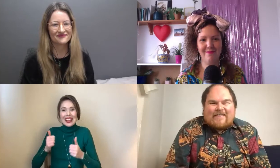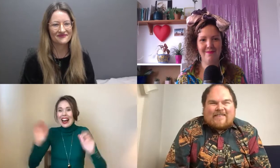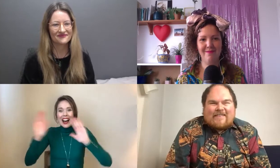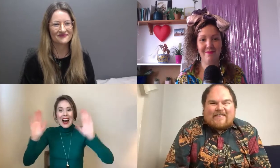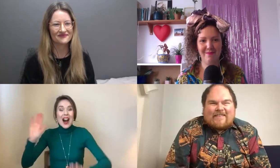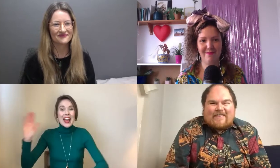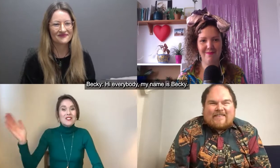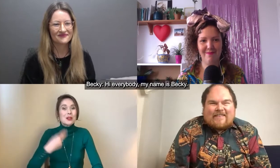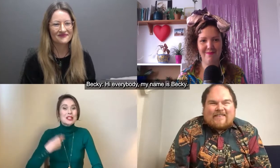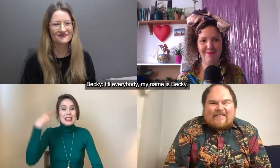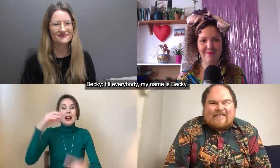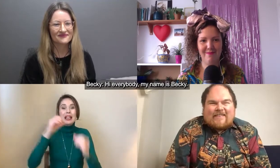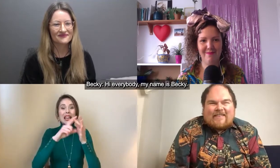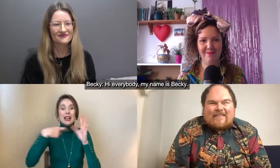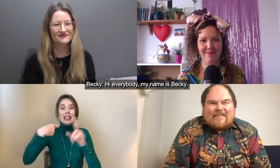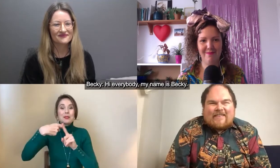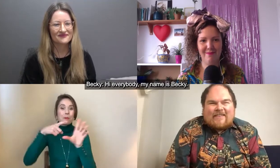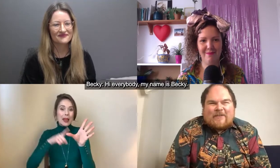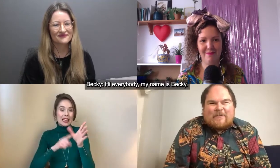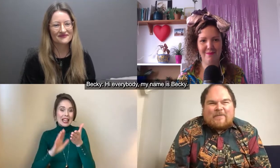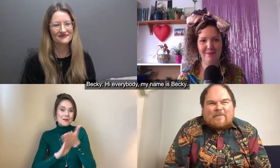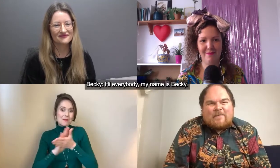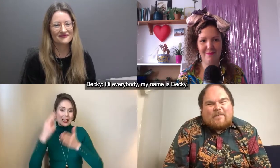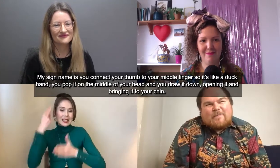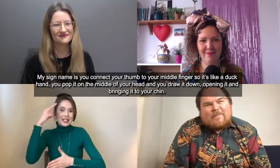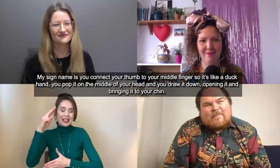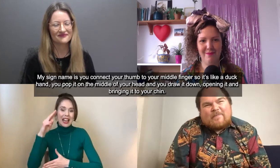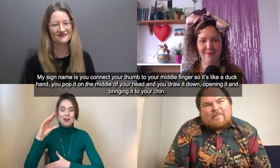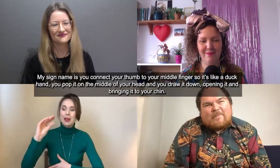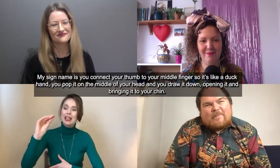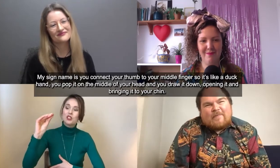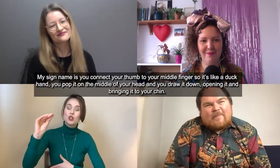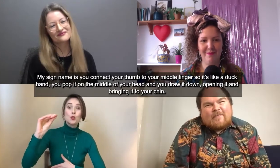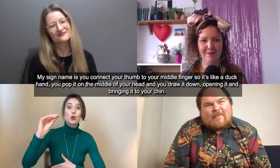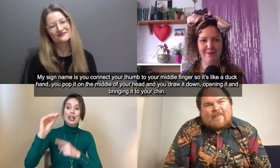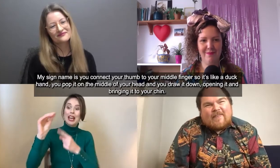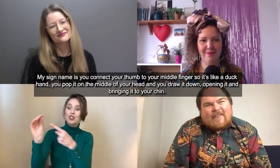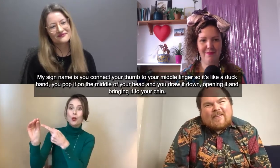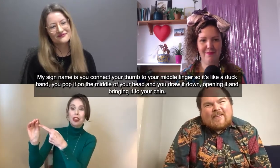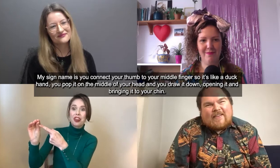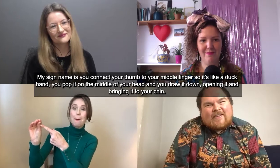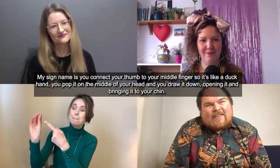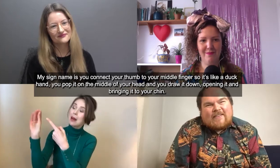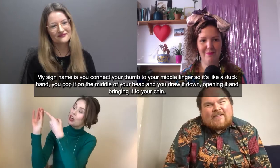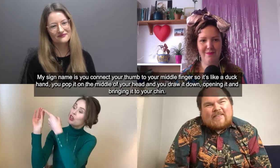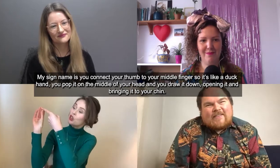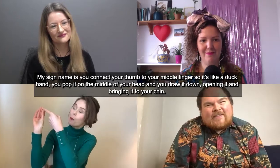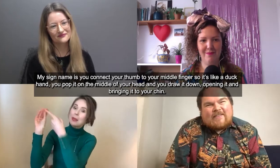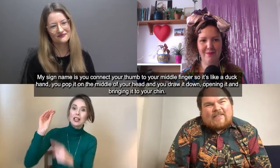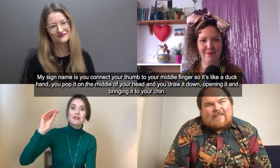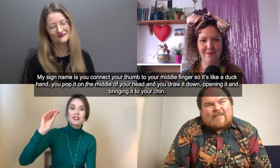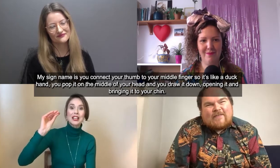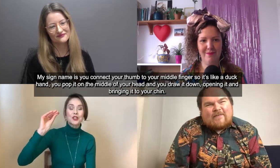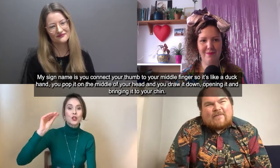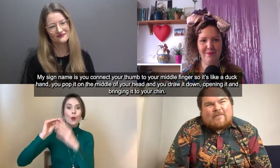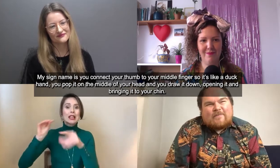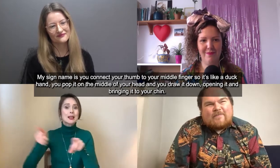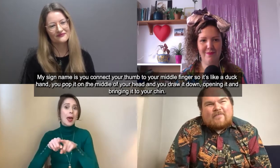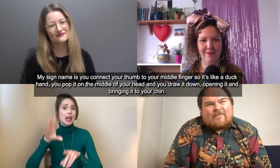Hi everybody my name is Becky my sign name is you connect your thumb to your middle finger so it's like